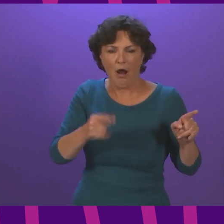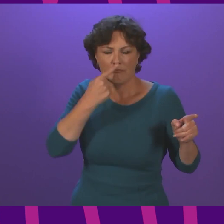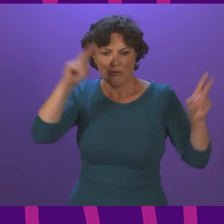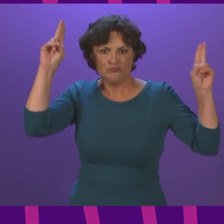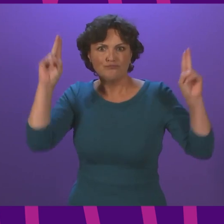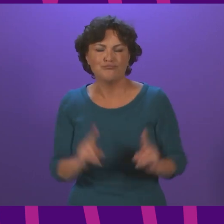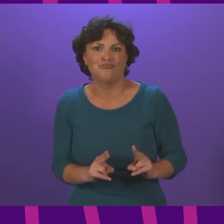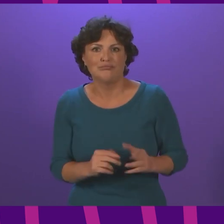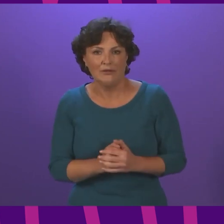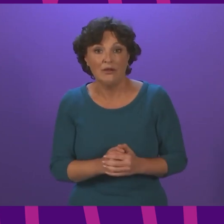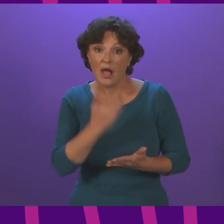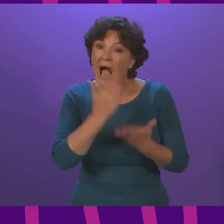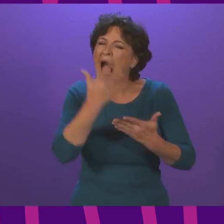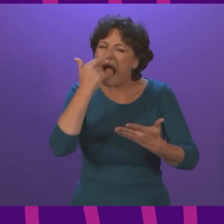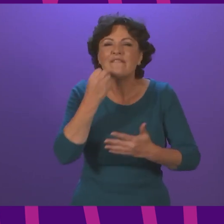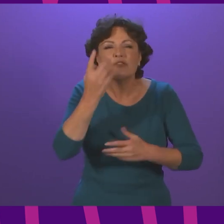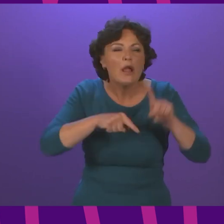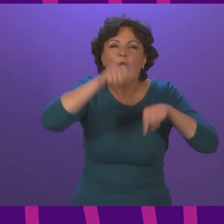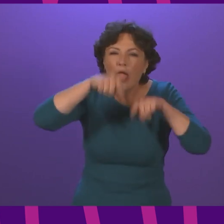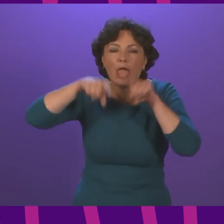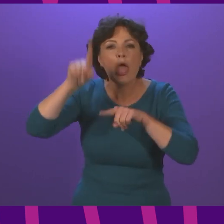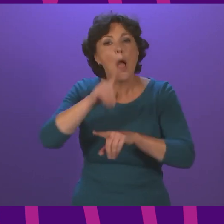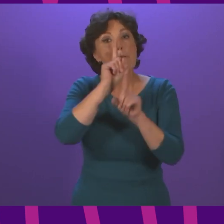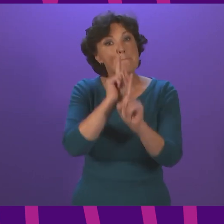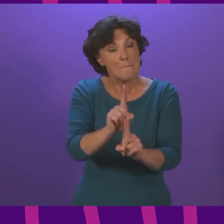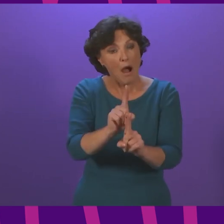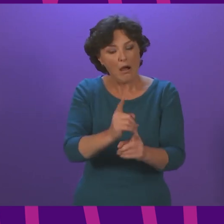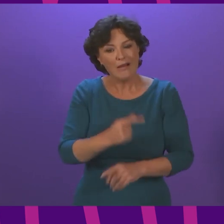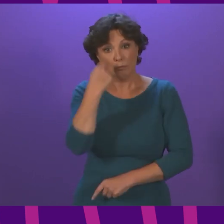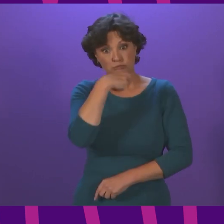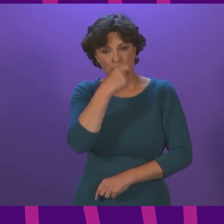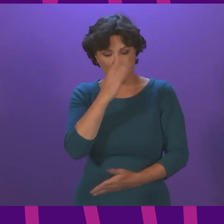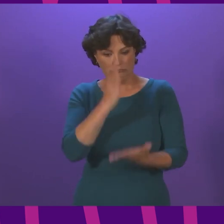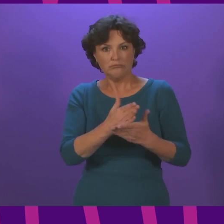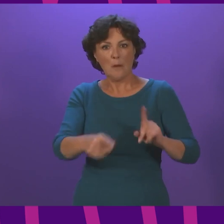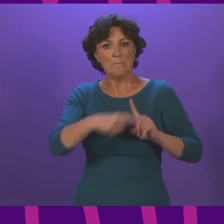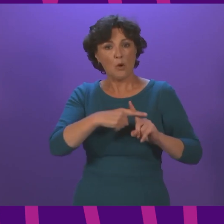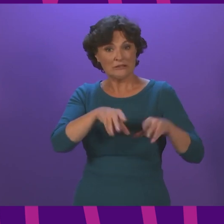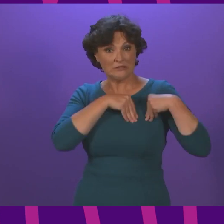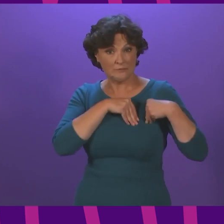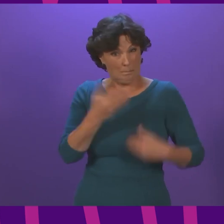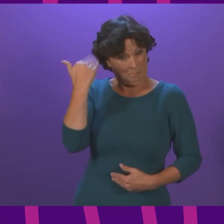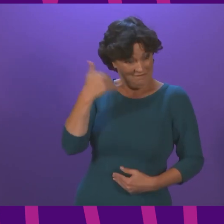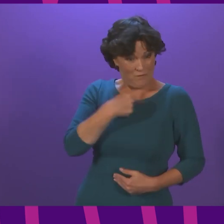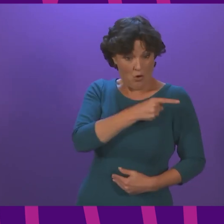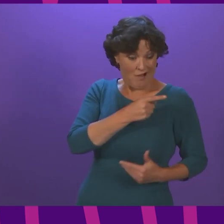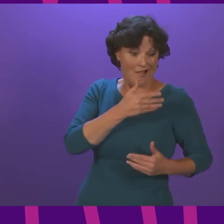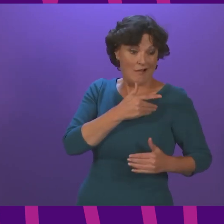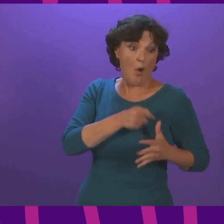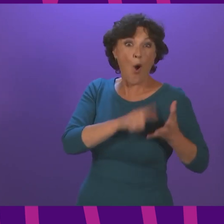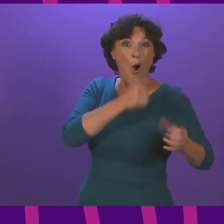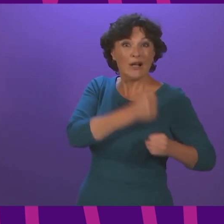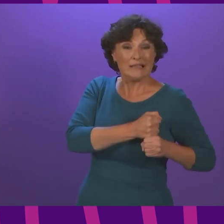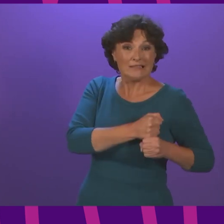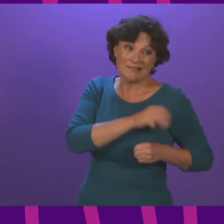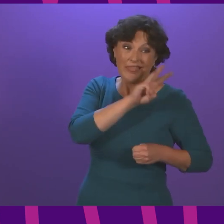daily fluctuations, the trend in test positivity is also firmly downwards, from a peak of more than 13 per cent in late August to